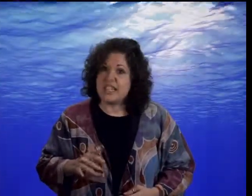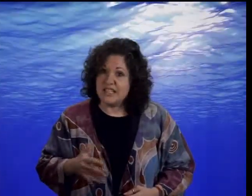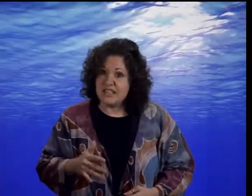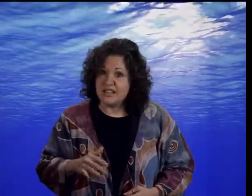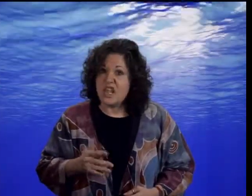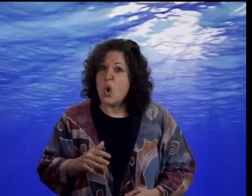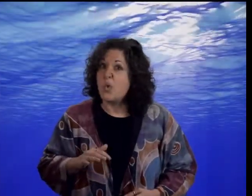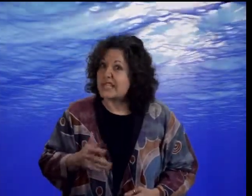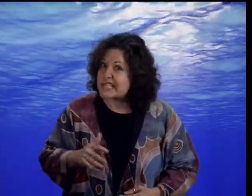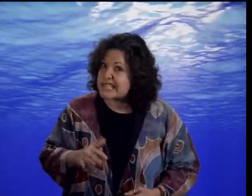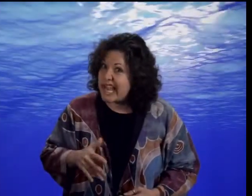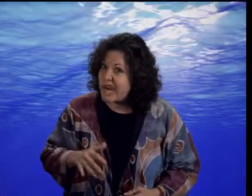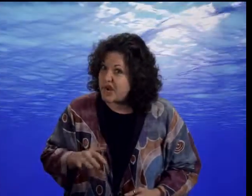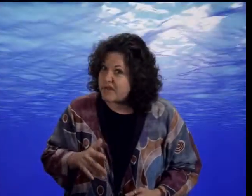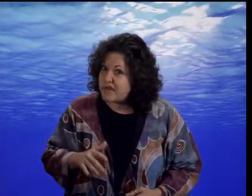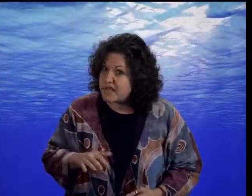was a scared fish.